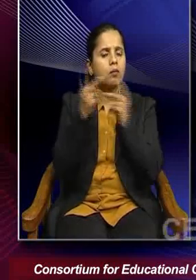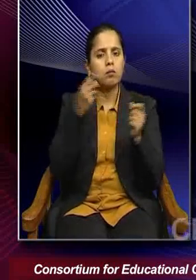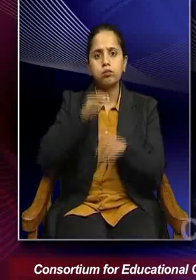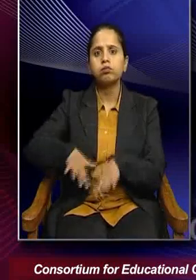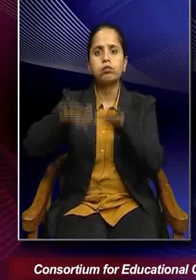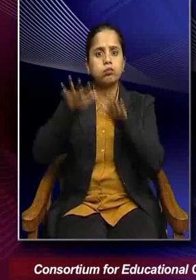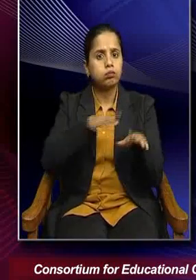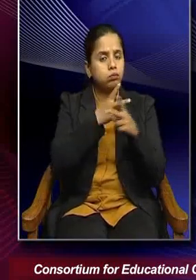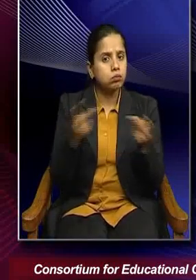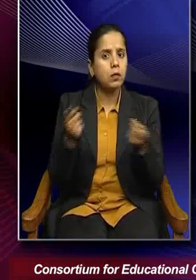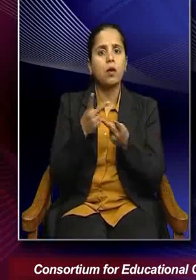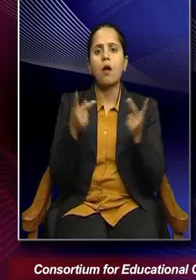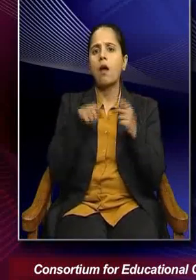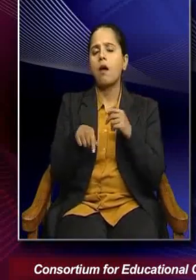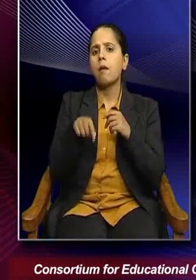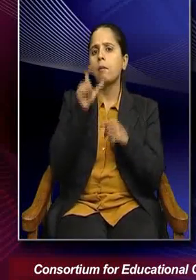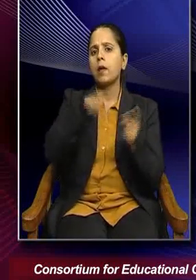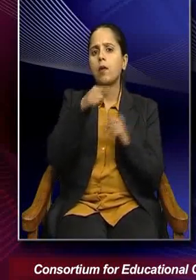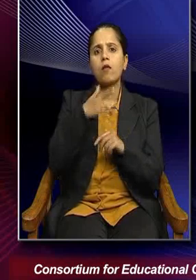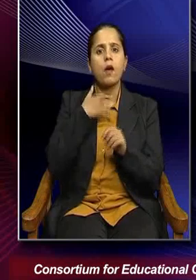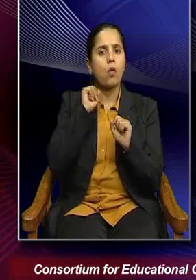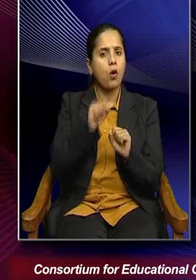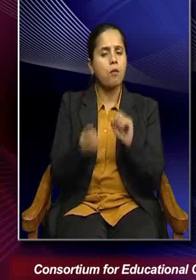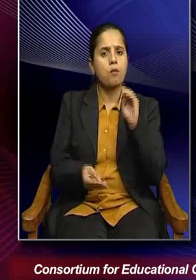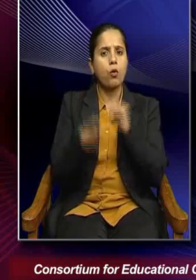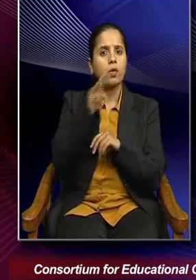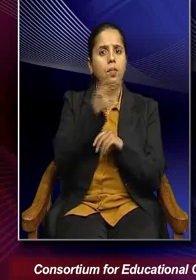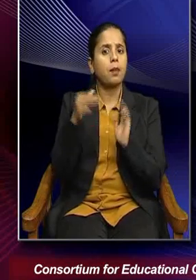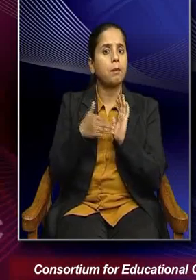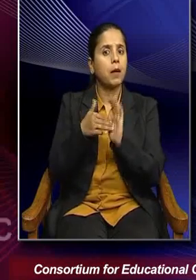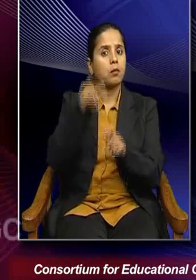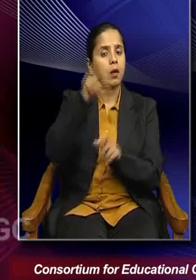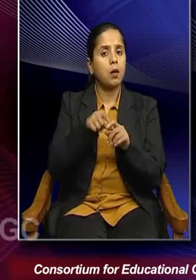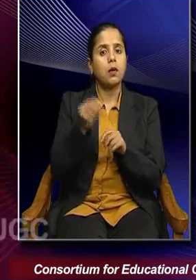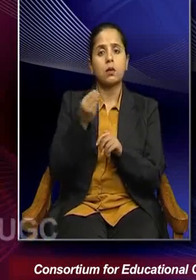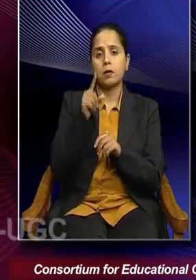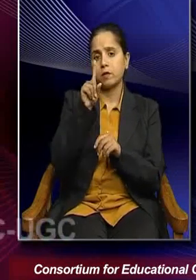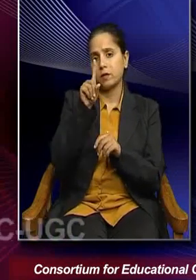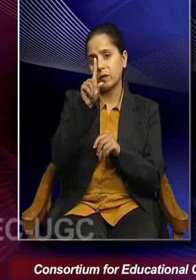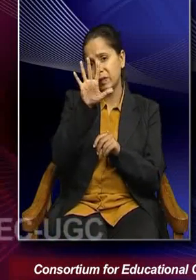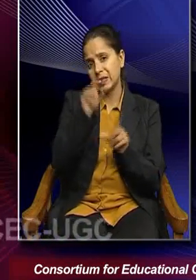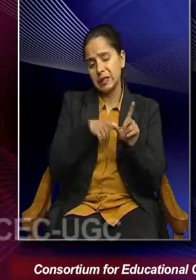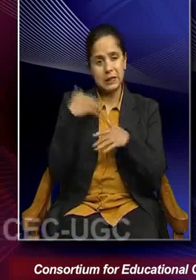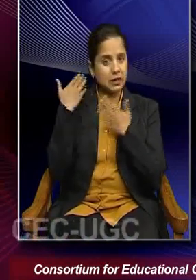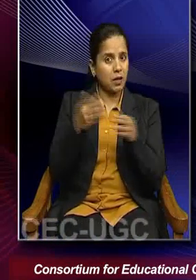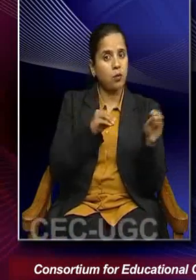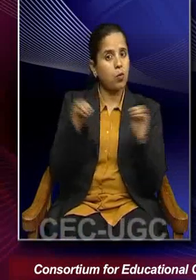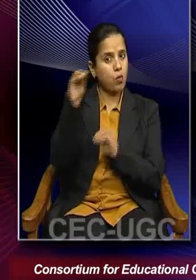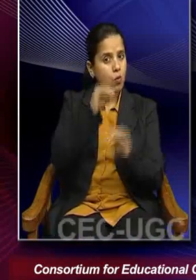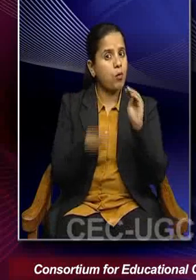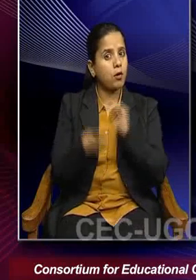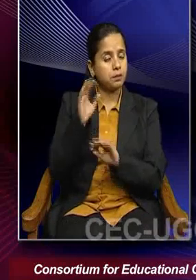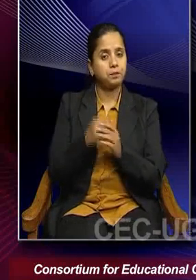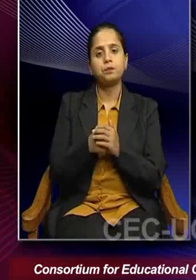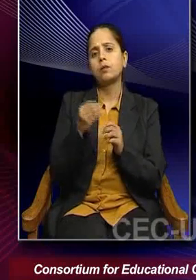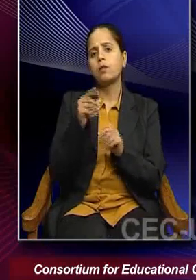has led to movement of more than 300 million people in the last 50 years. On the other hand, you know, even if you look at